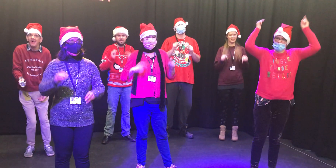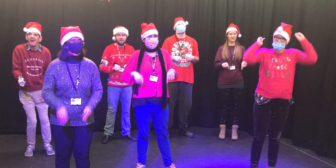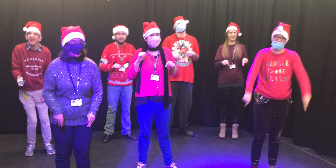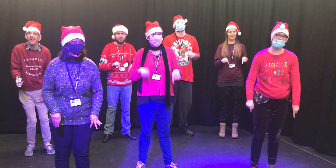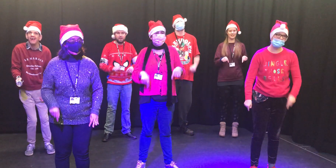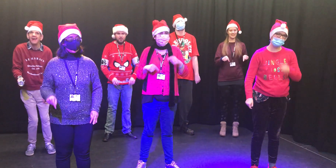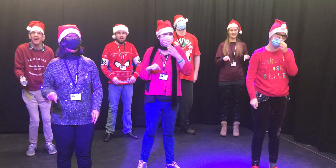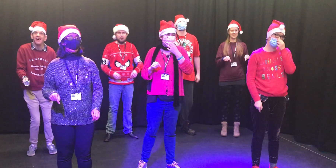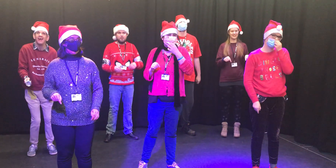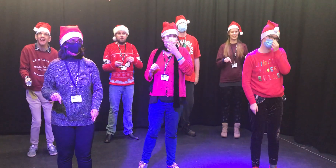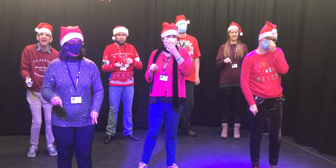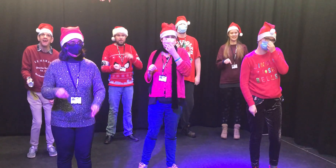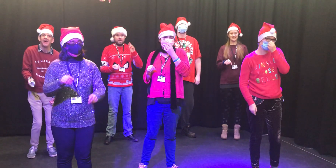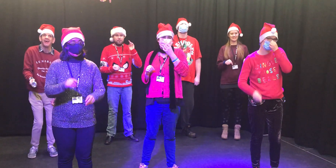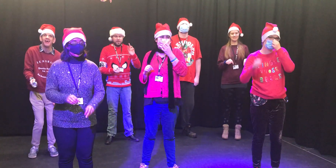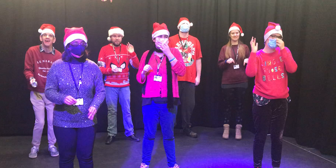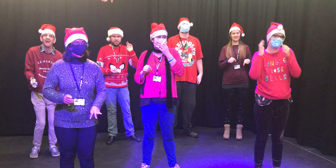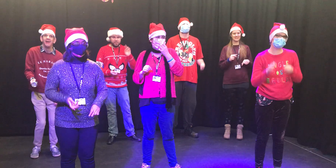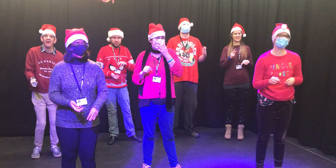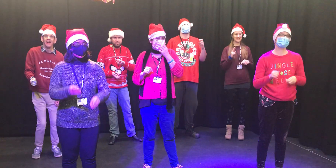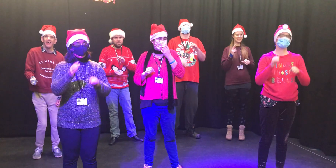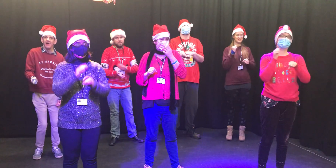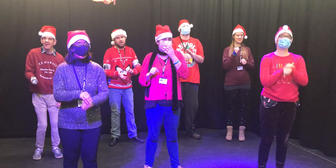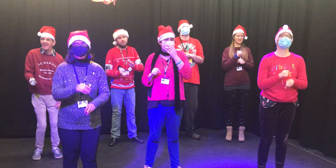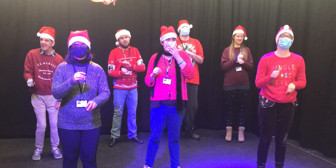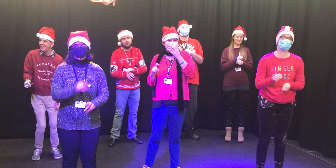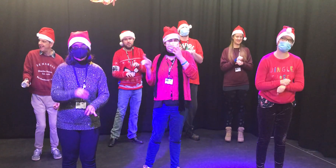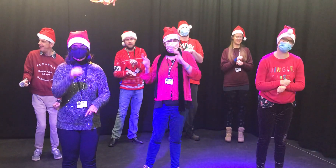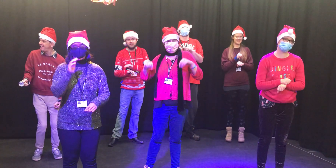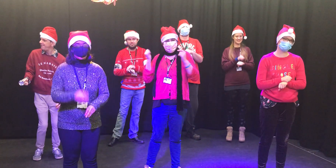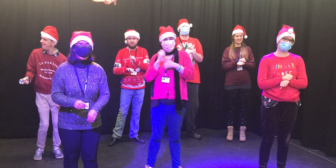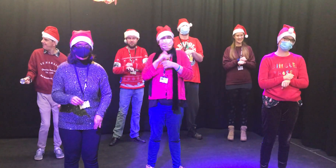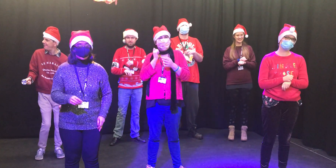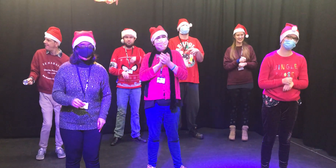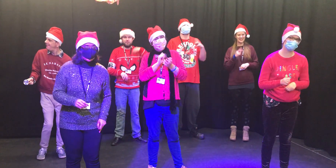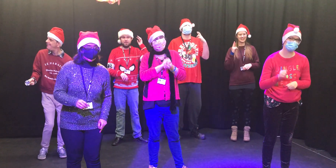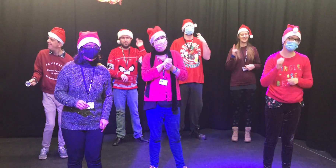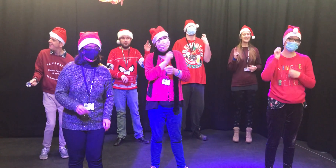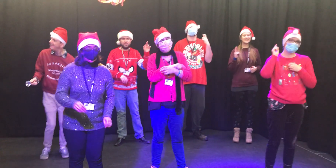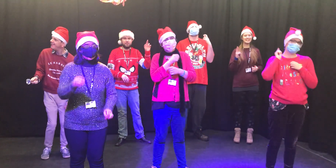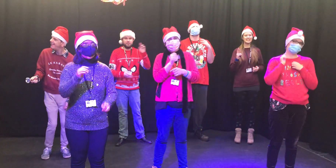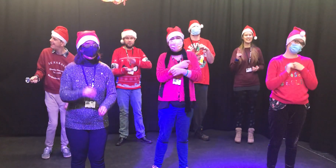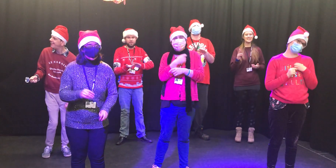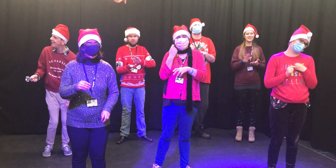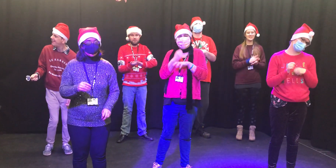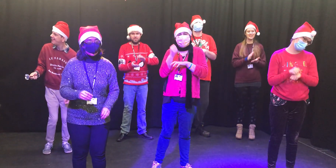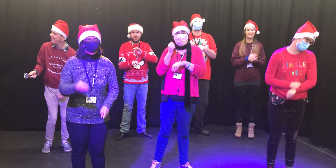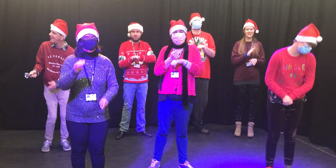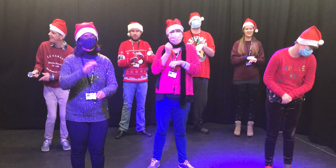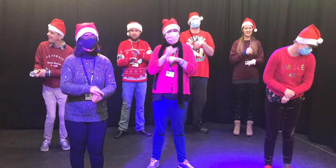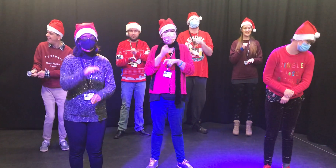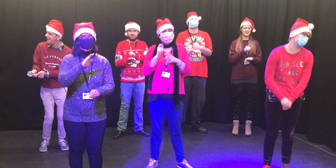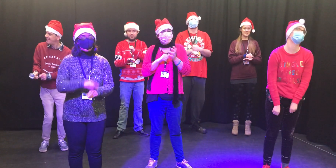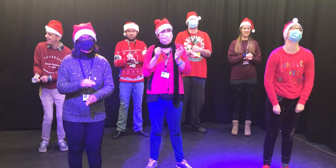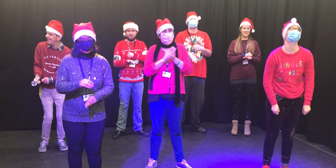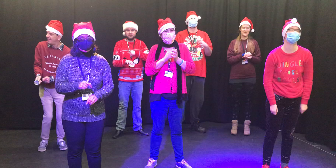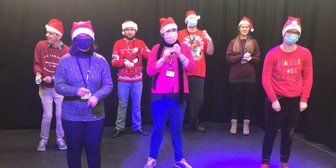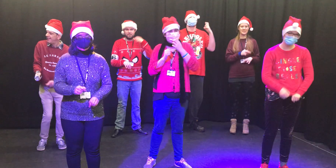here. We wish you a Merry Christmas. We wish you a Merry Christmas. We